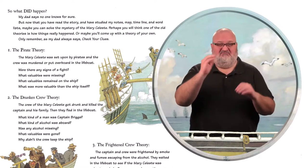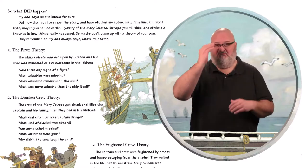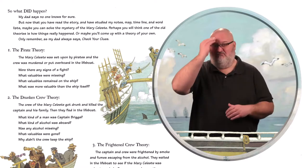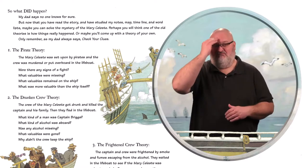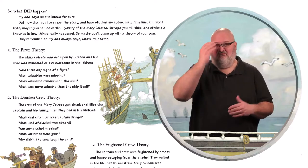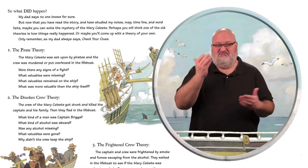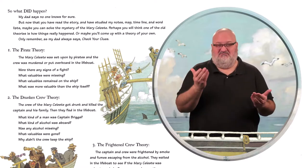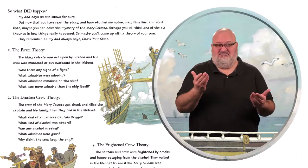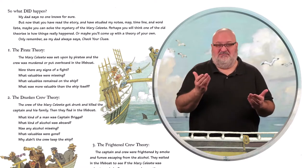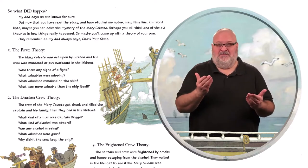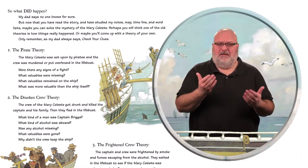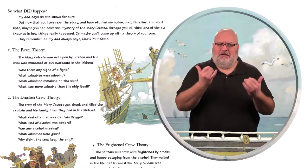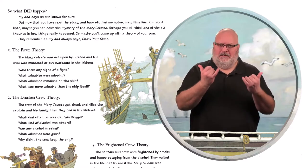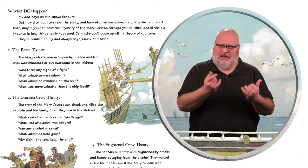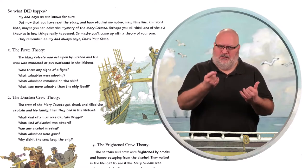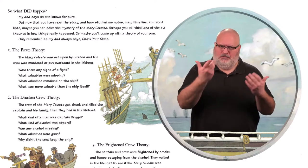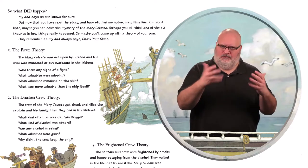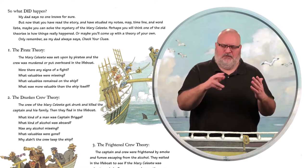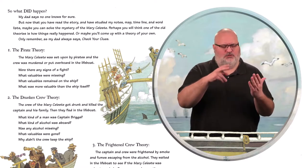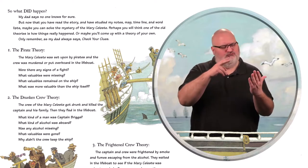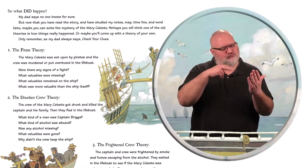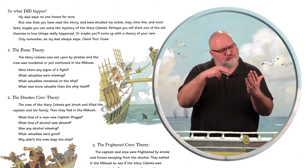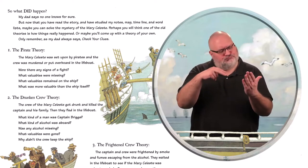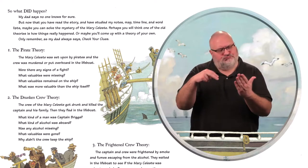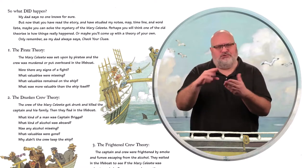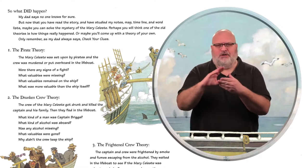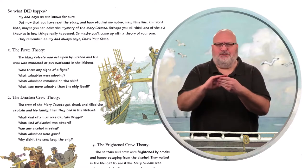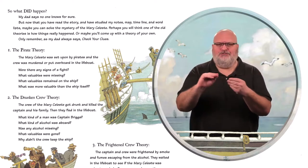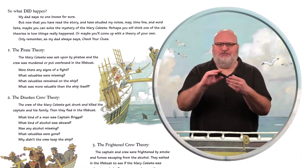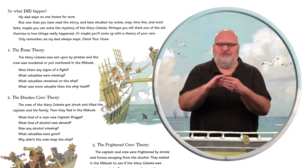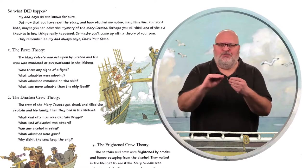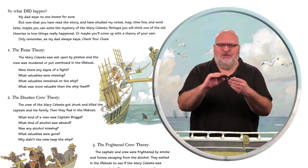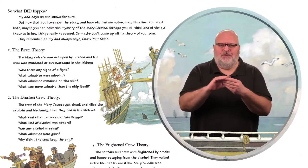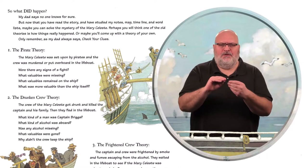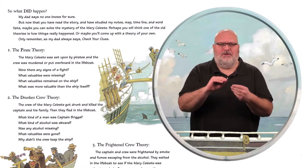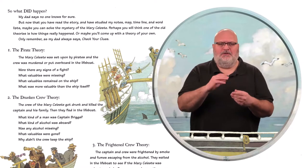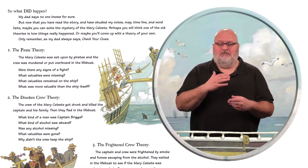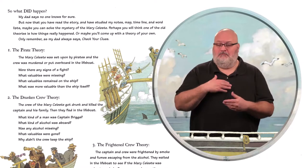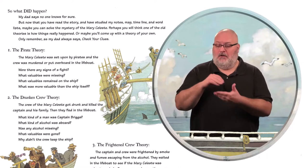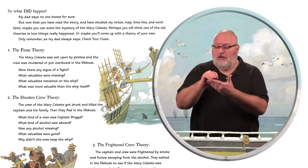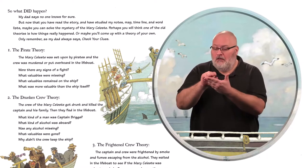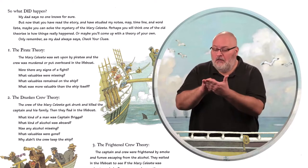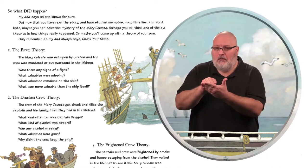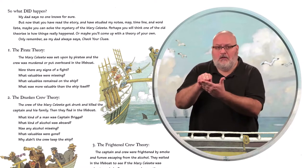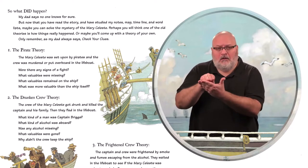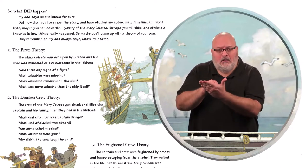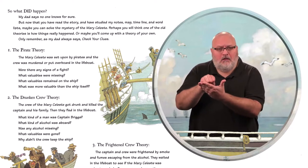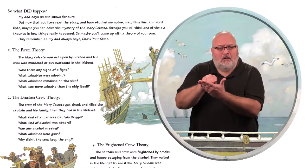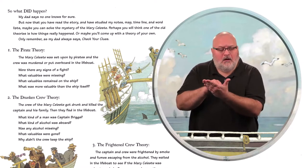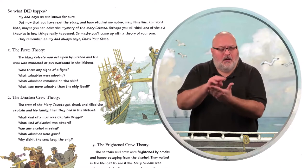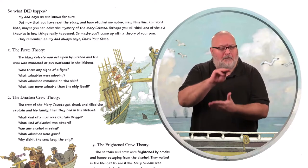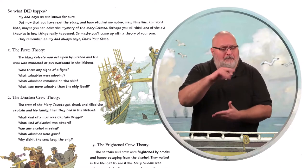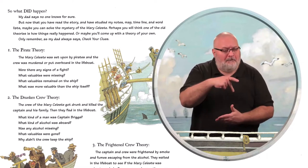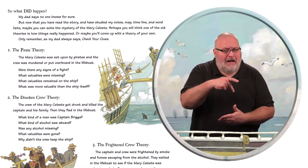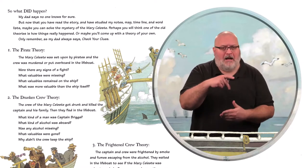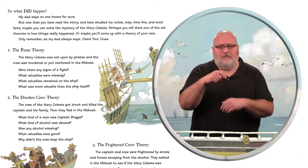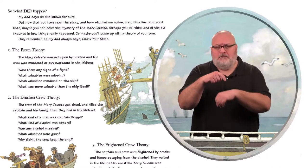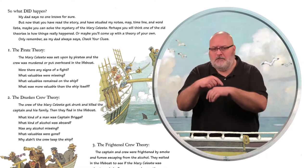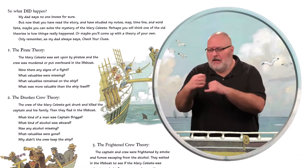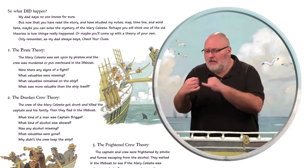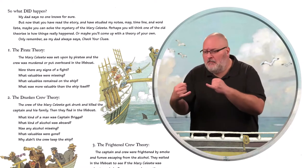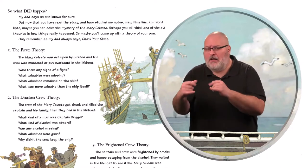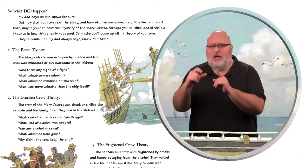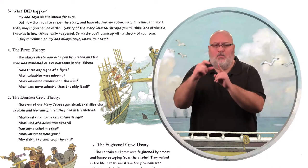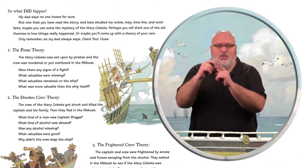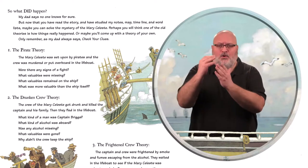My dad says no one knows for sure. But now that you have read the story, and have studied my notes, map, timeline,